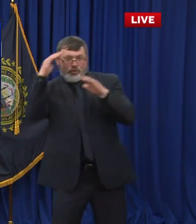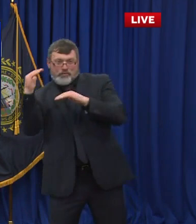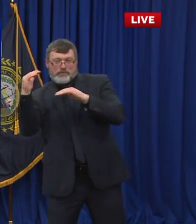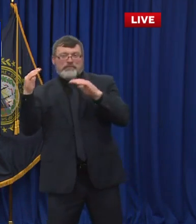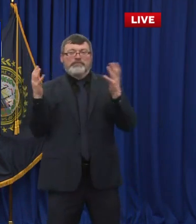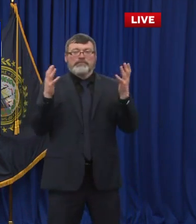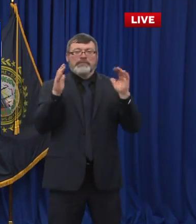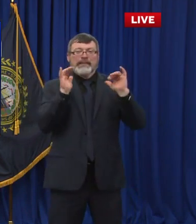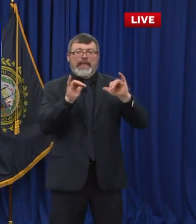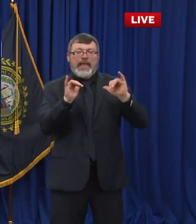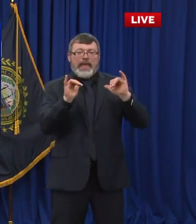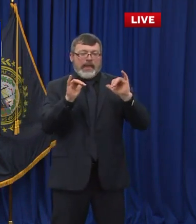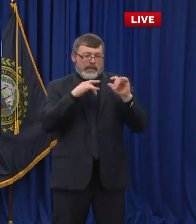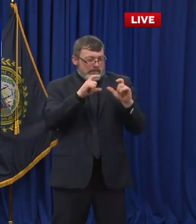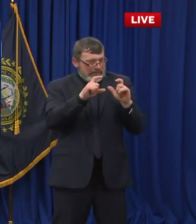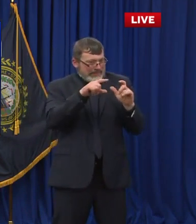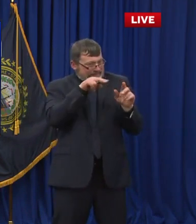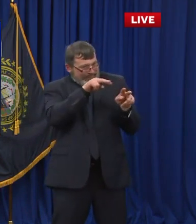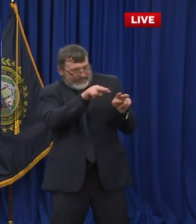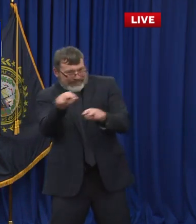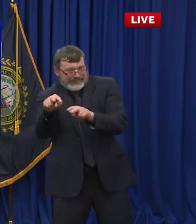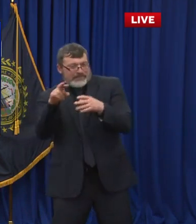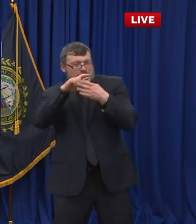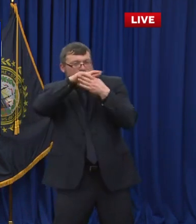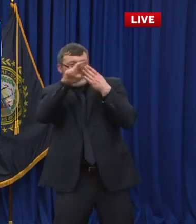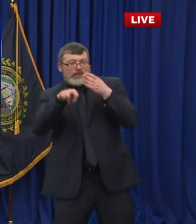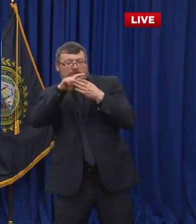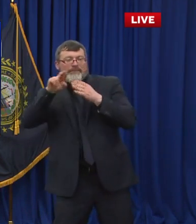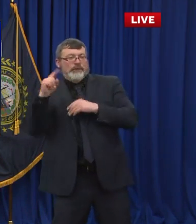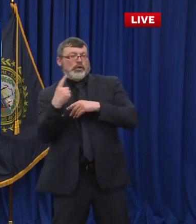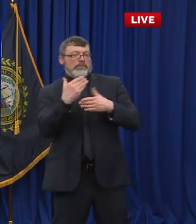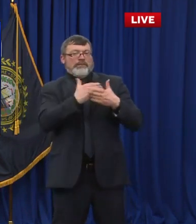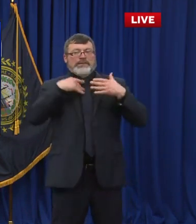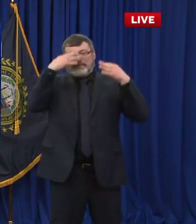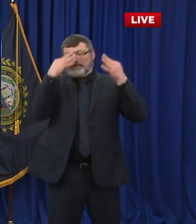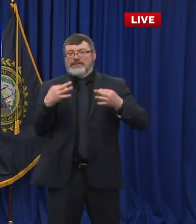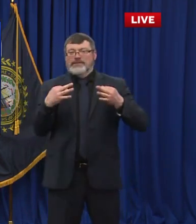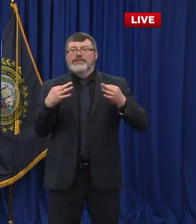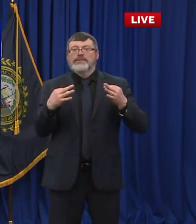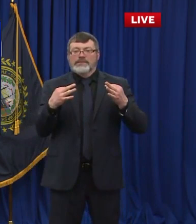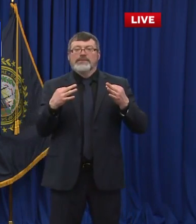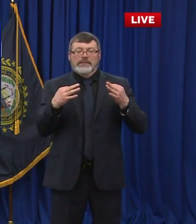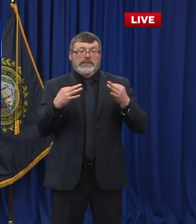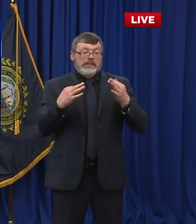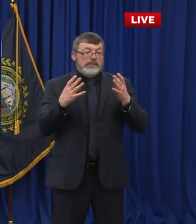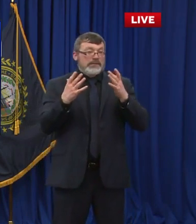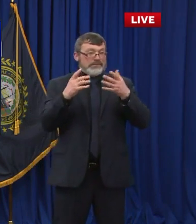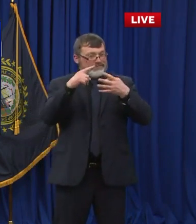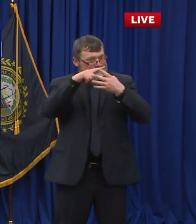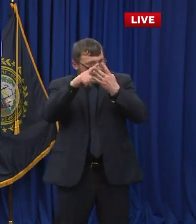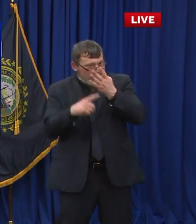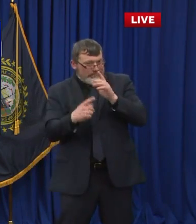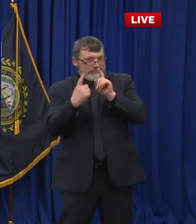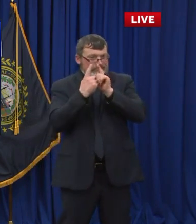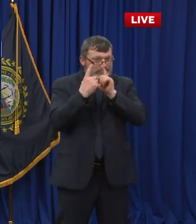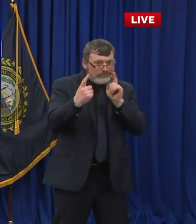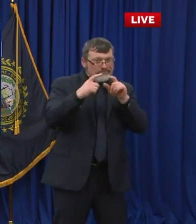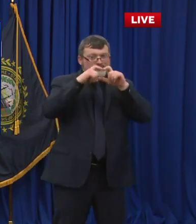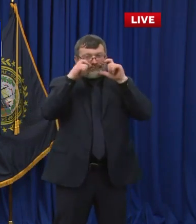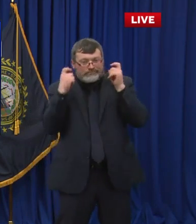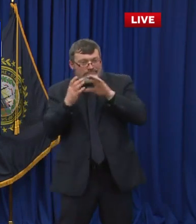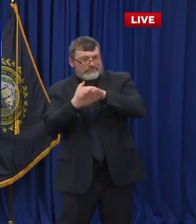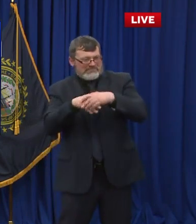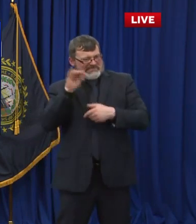distancing, keep the numbers down. Hopefully as the more folks take the vaccine, it works, especially in the vulnerable populations and the